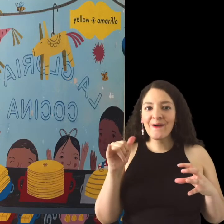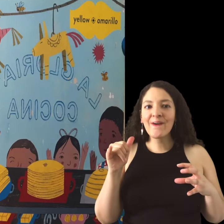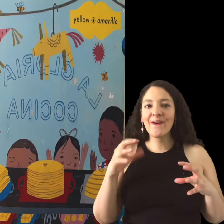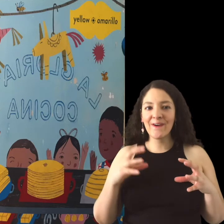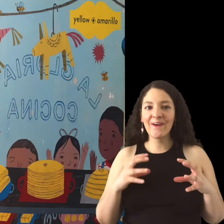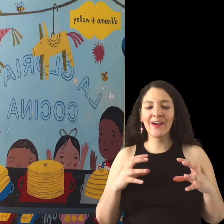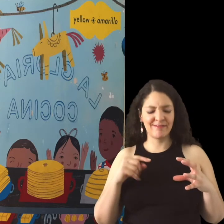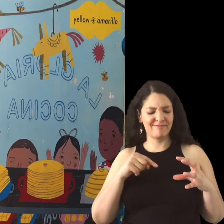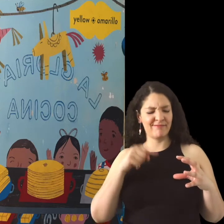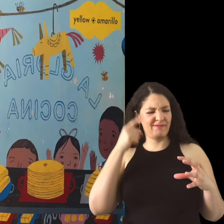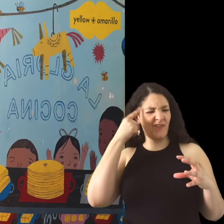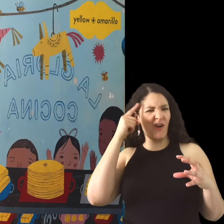Yellow is Masa